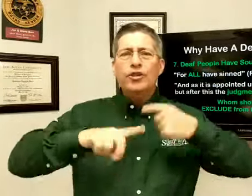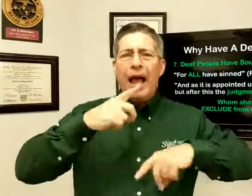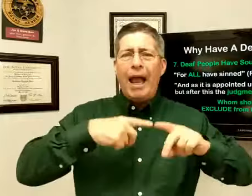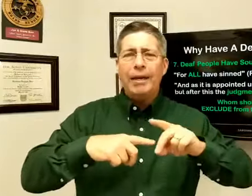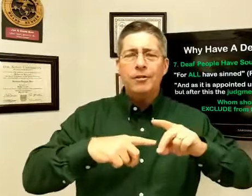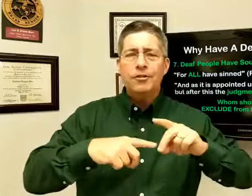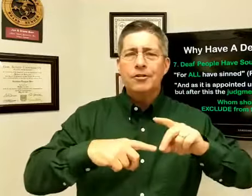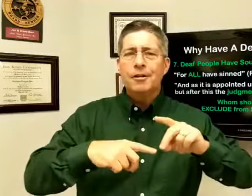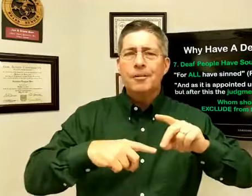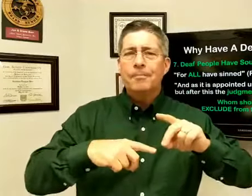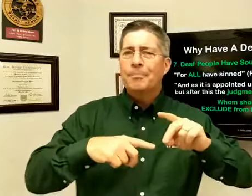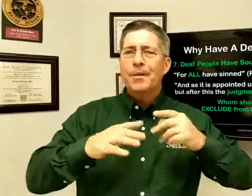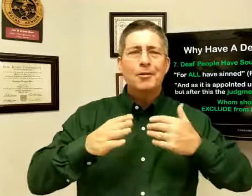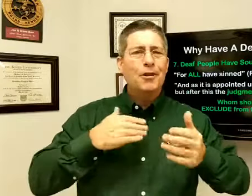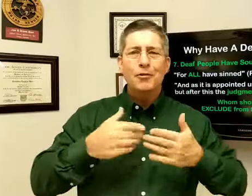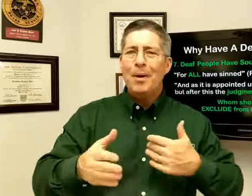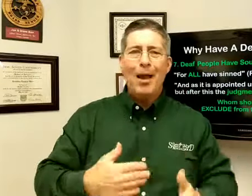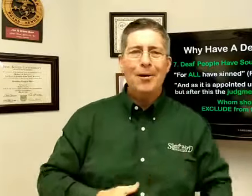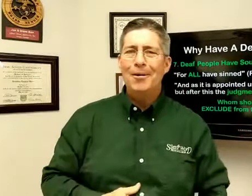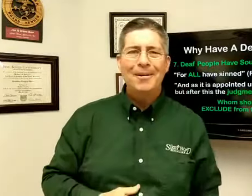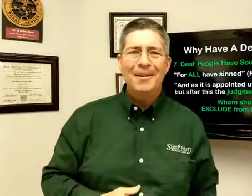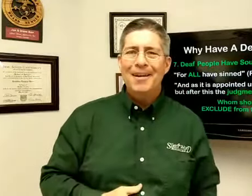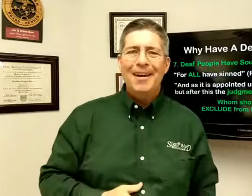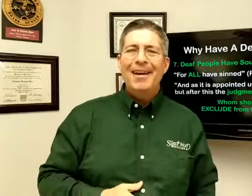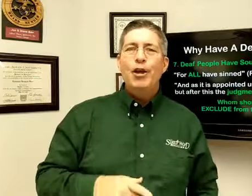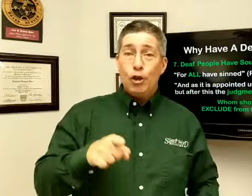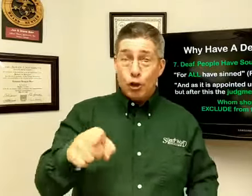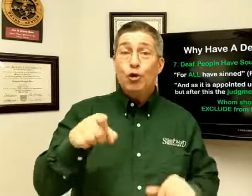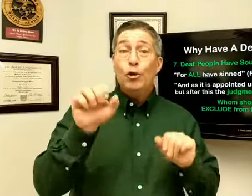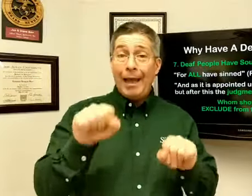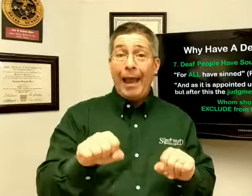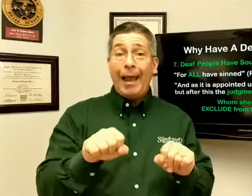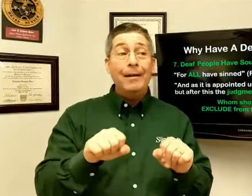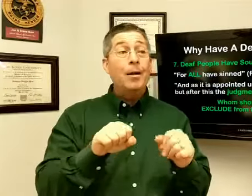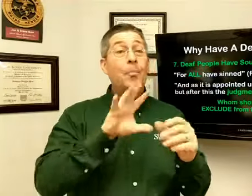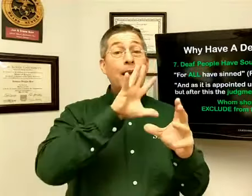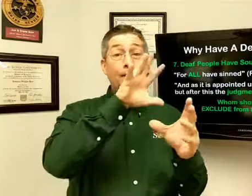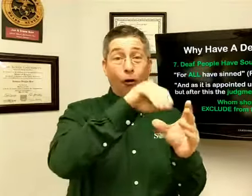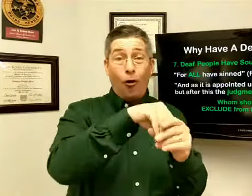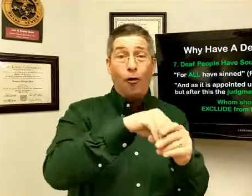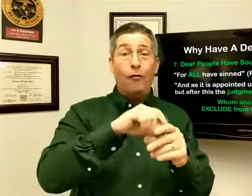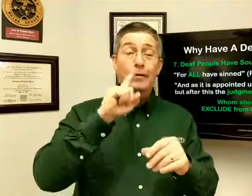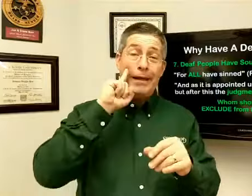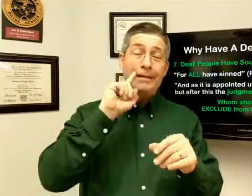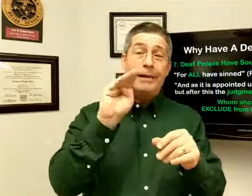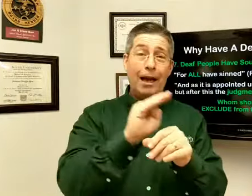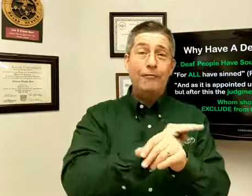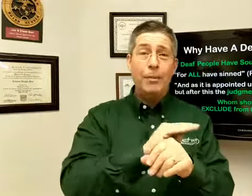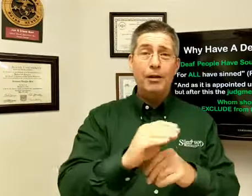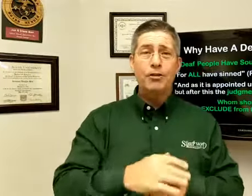signs. Doesn't matter. You can be involved in the deaf ministry.